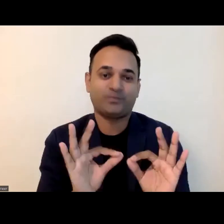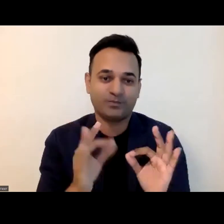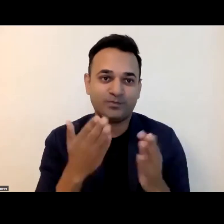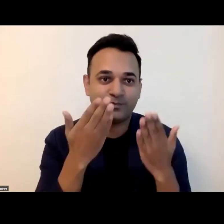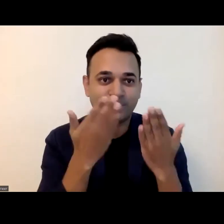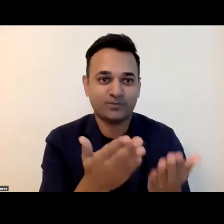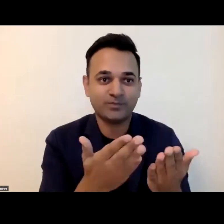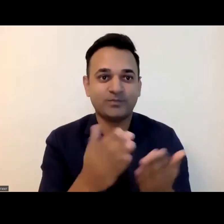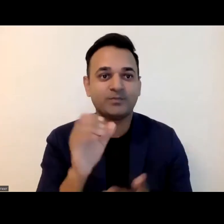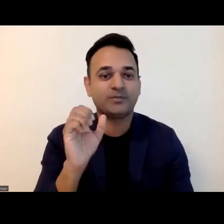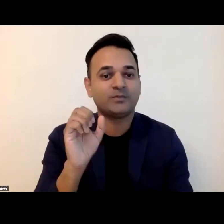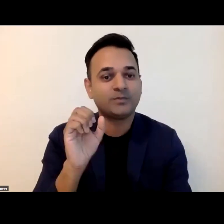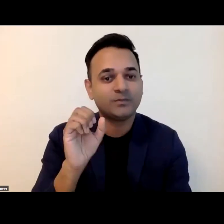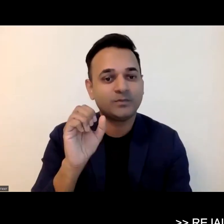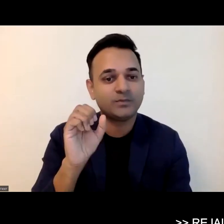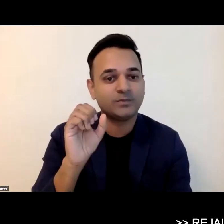Yes, Rohit has that.